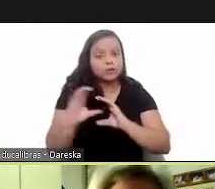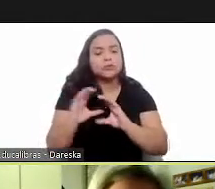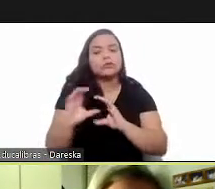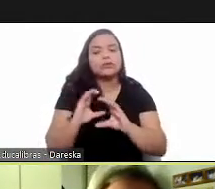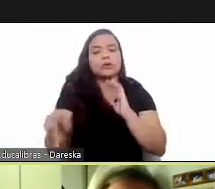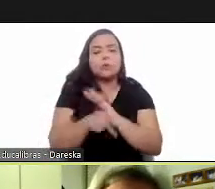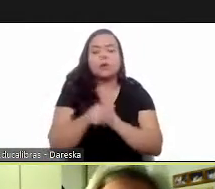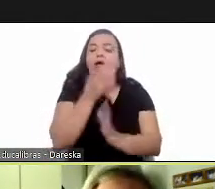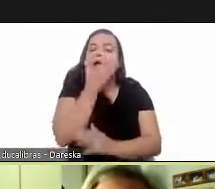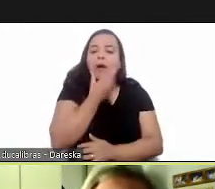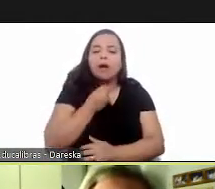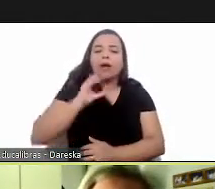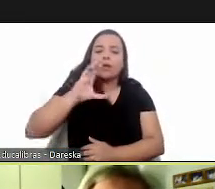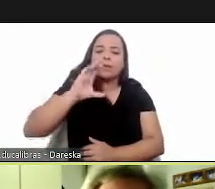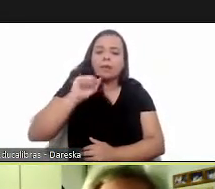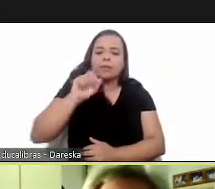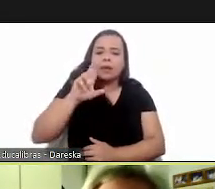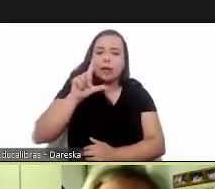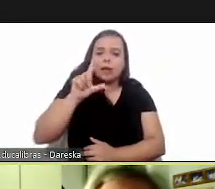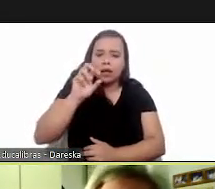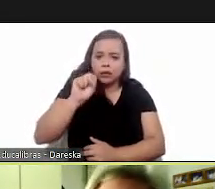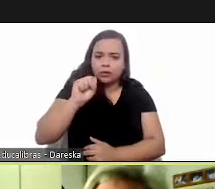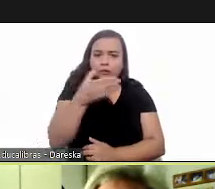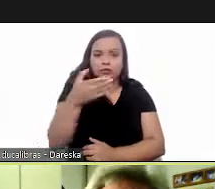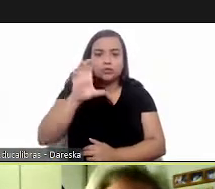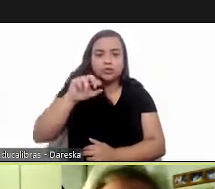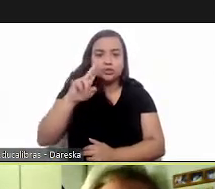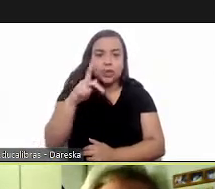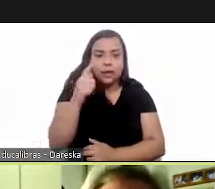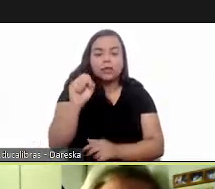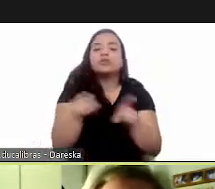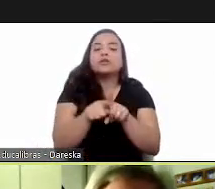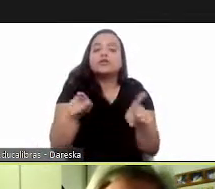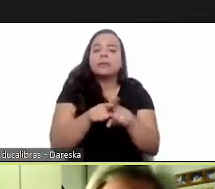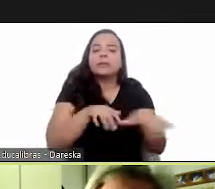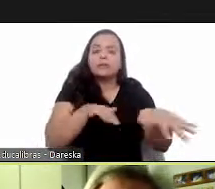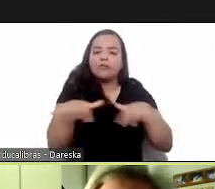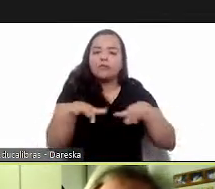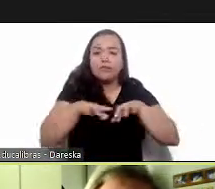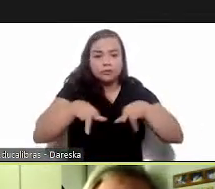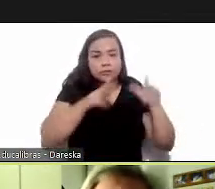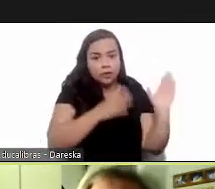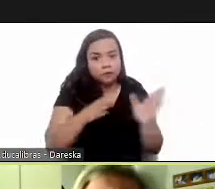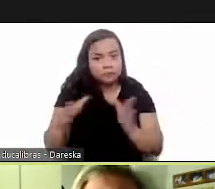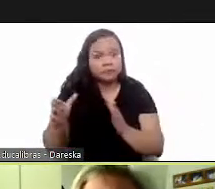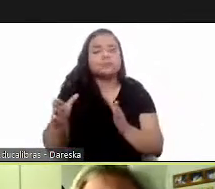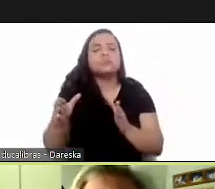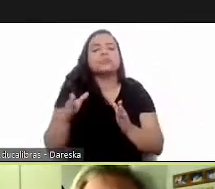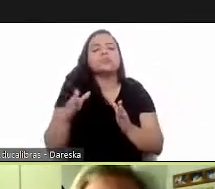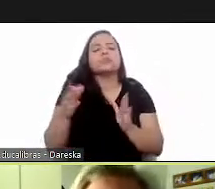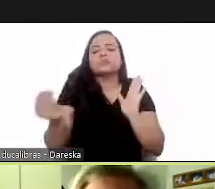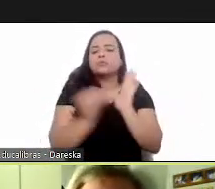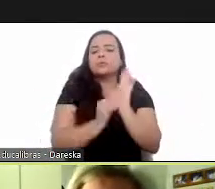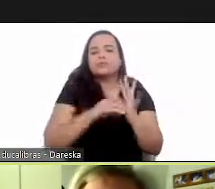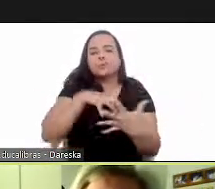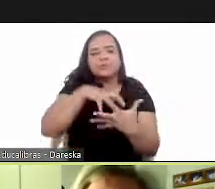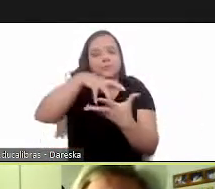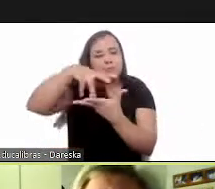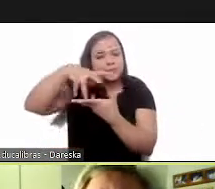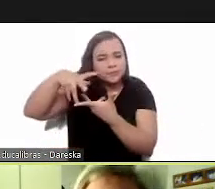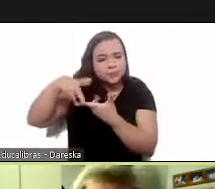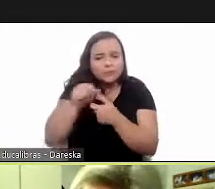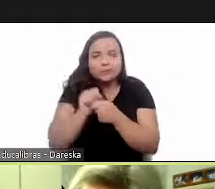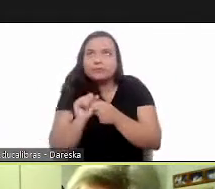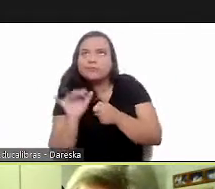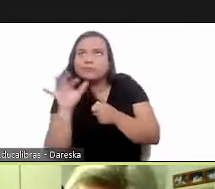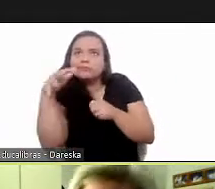of the publication by carlos chagas until the first movements that were organized around the world after which the